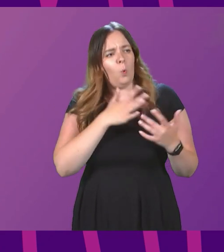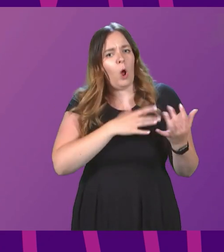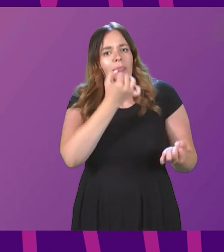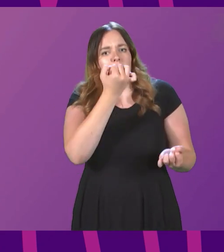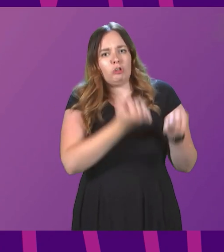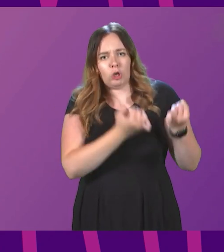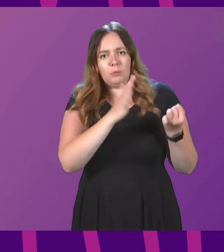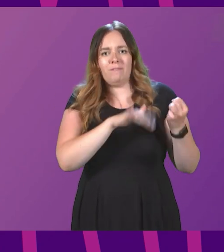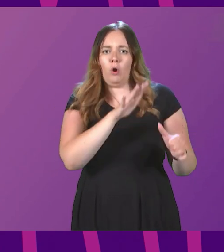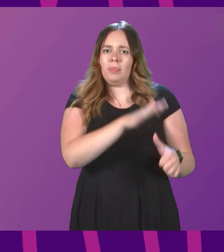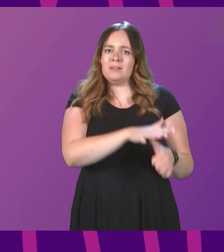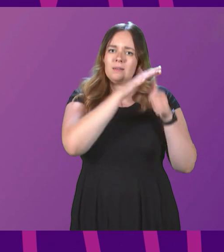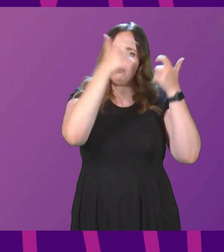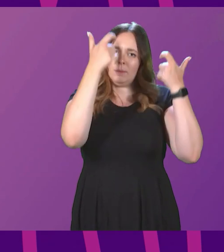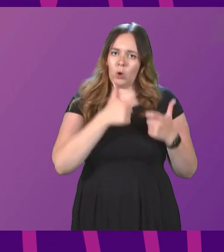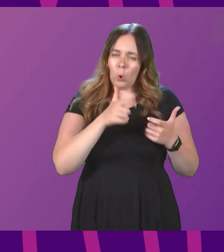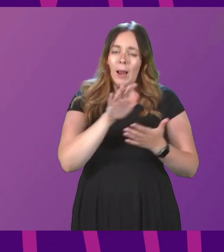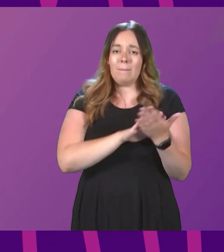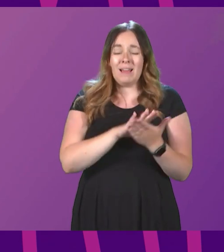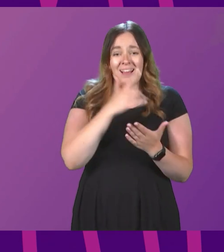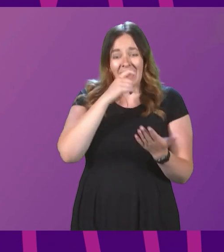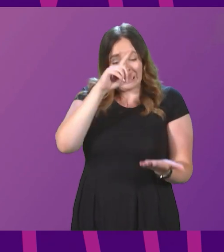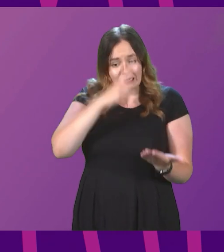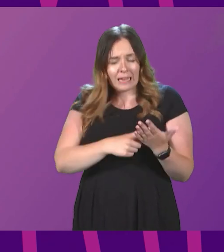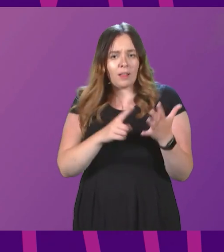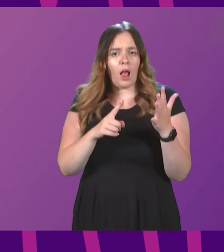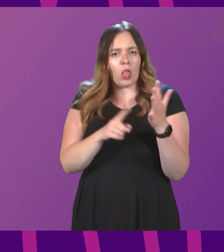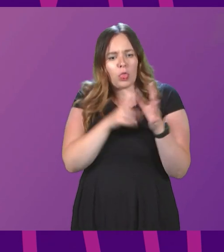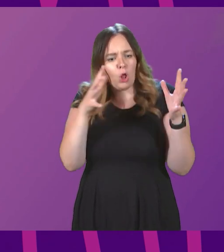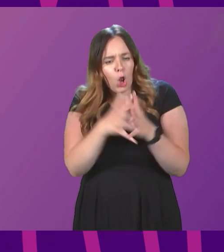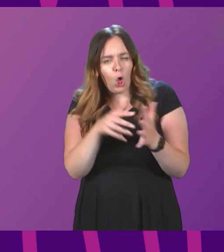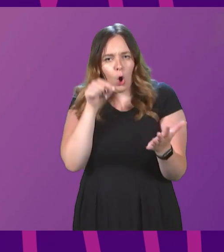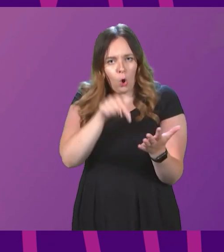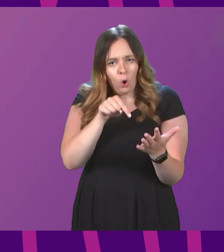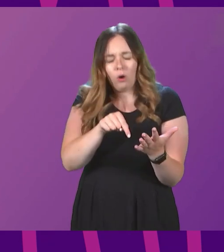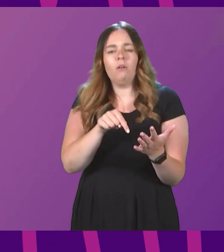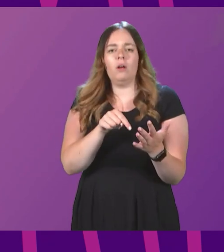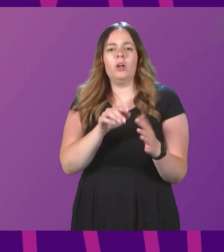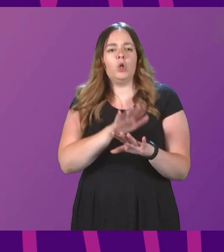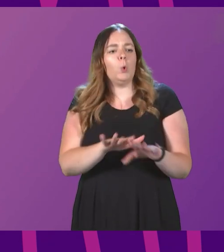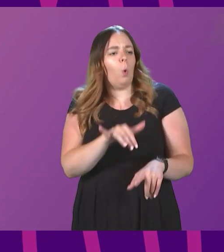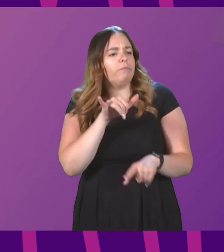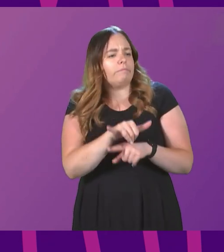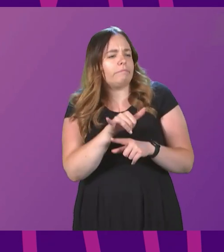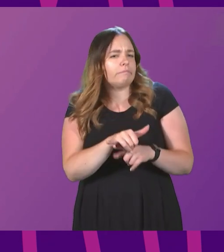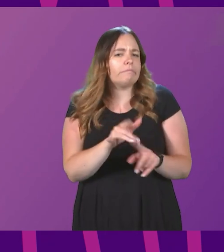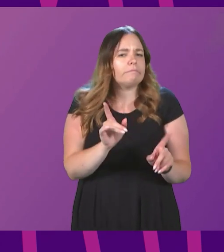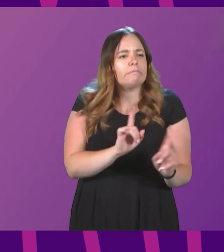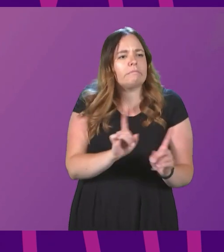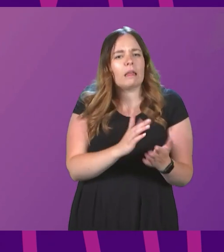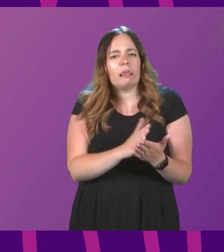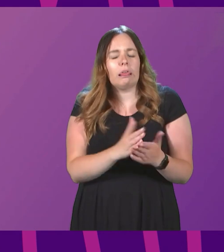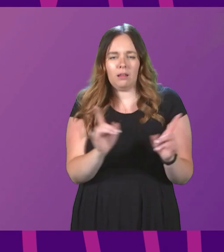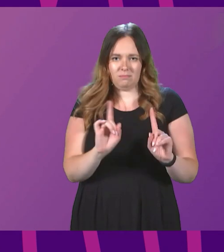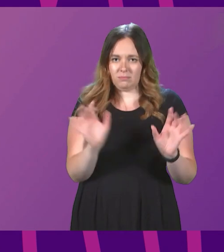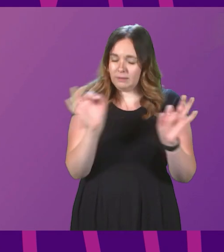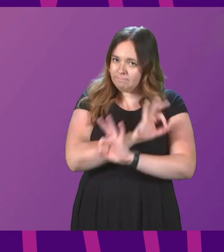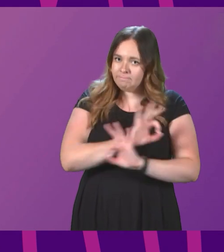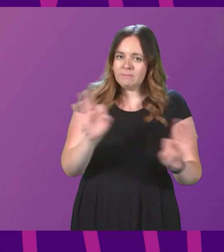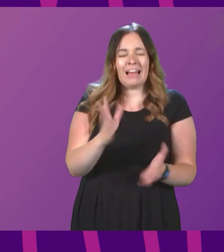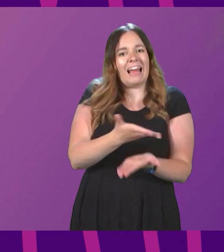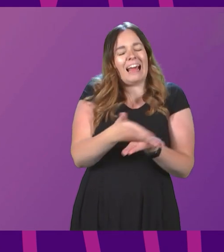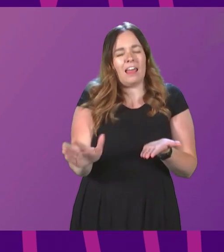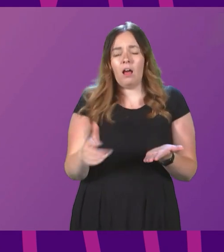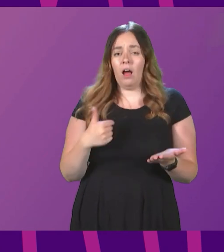from the Supreme Court to put the lawfulness of a referendum beyond any doubt. I cannot imagine how